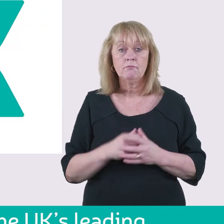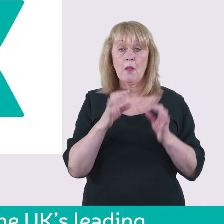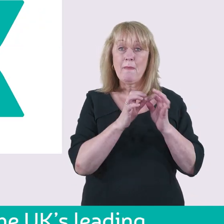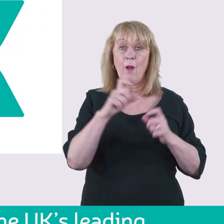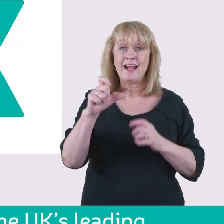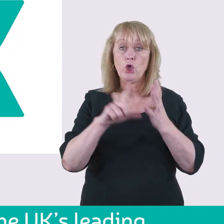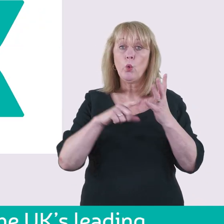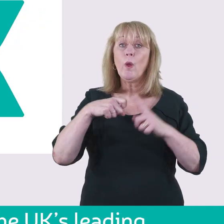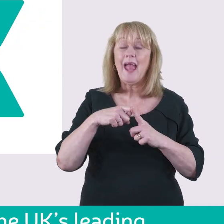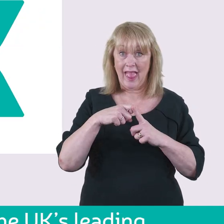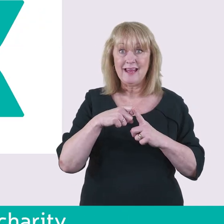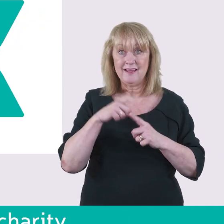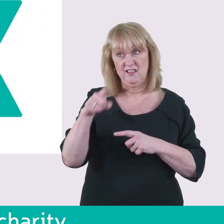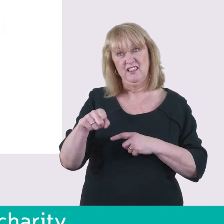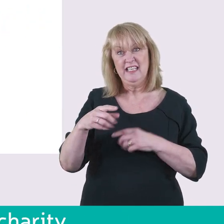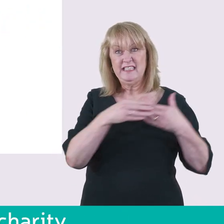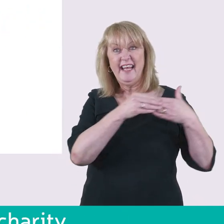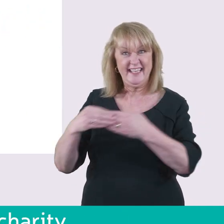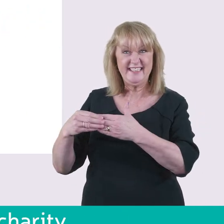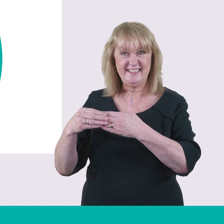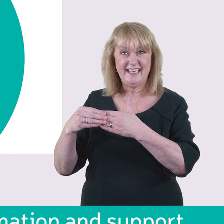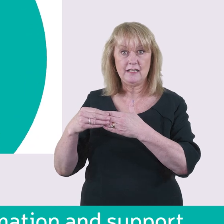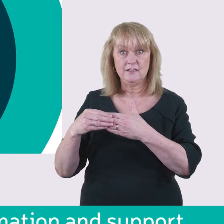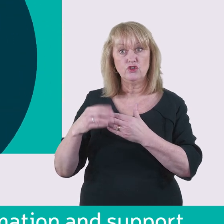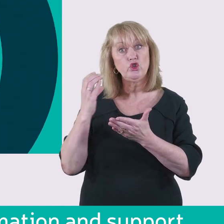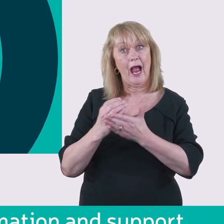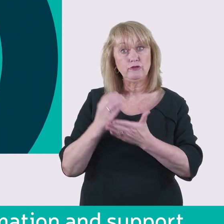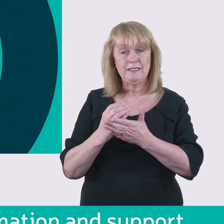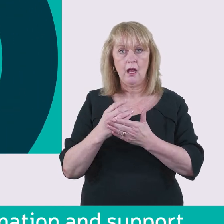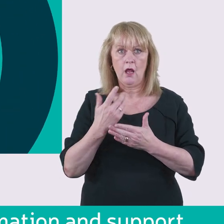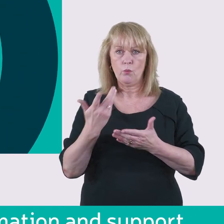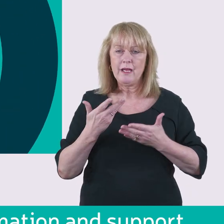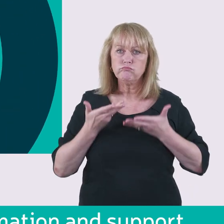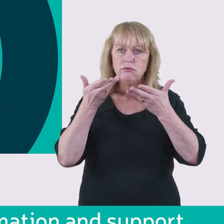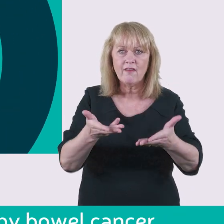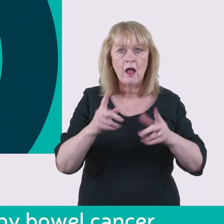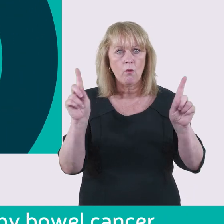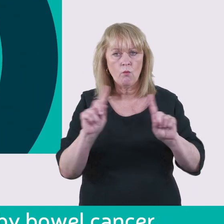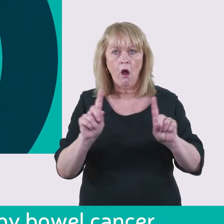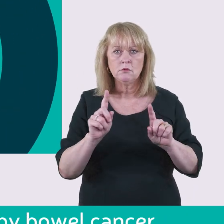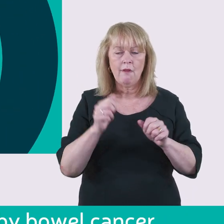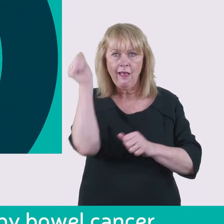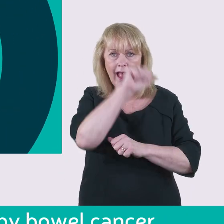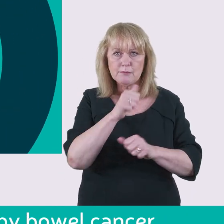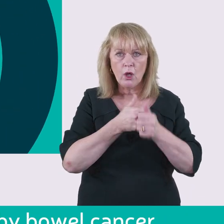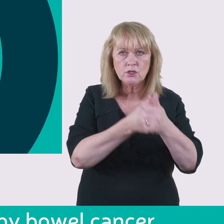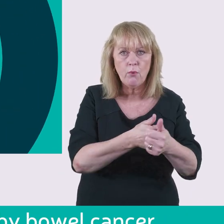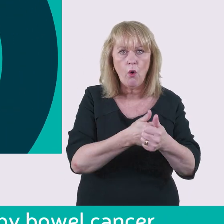UK is the UK's leading bowel cancer charity. We provide expert information and support for everyone affected by bowel cancer.